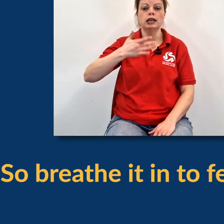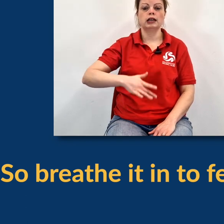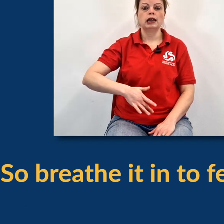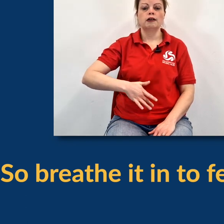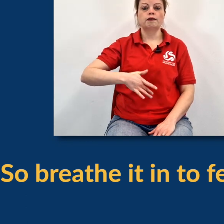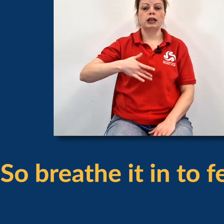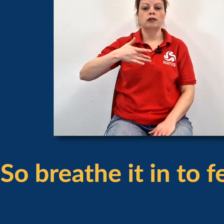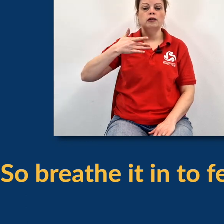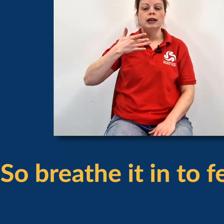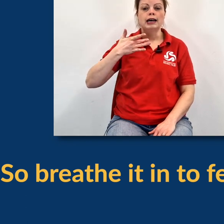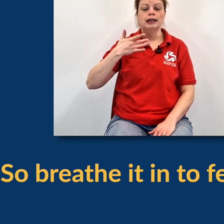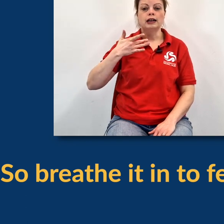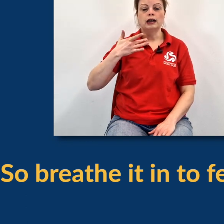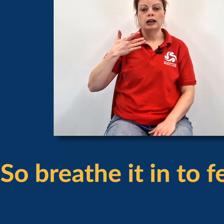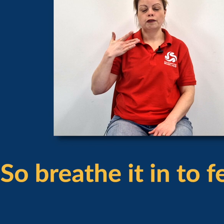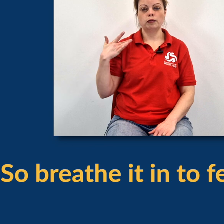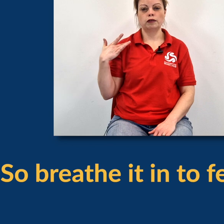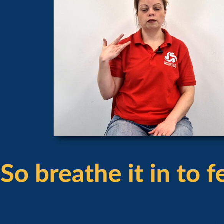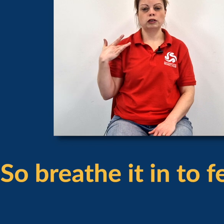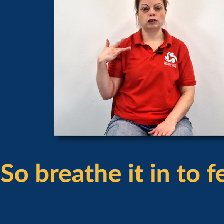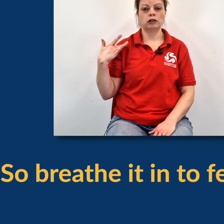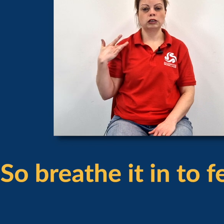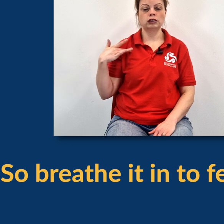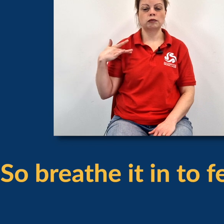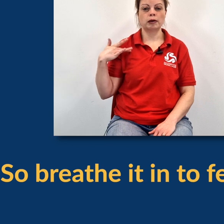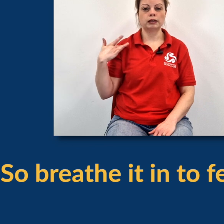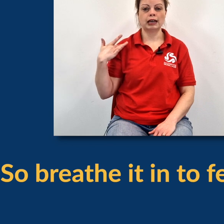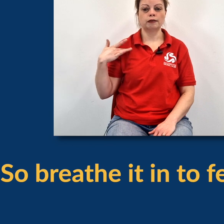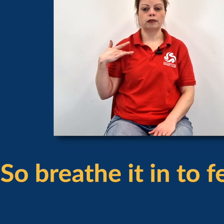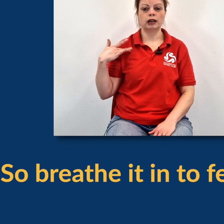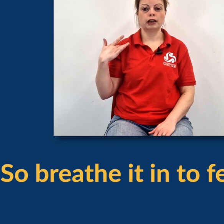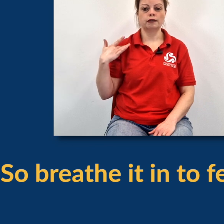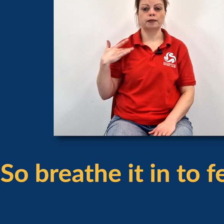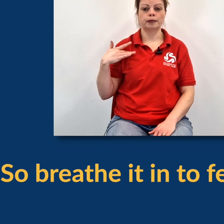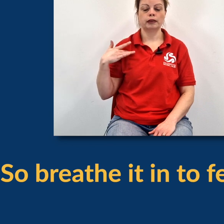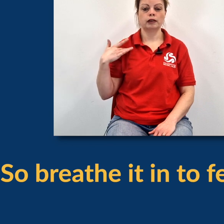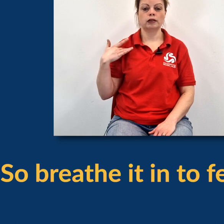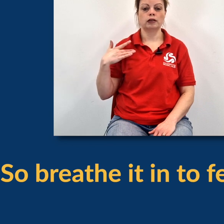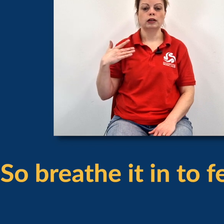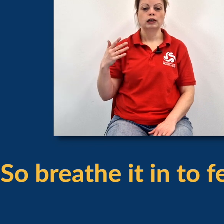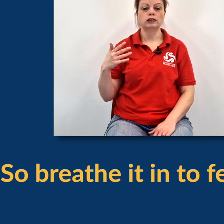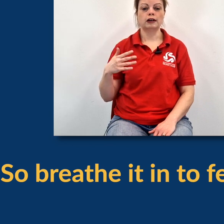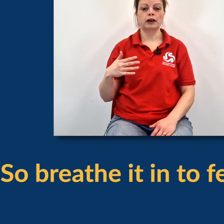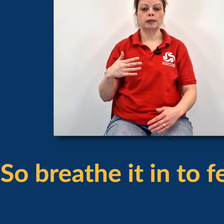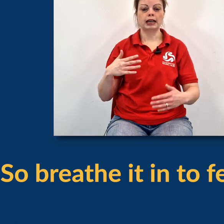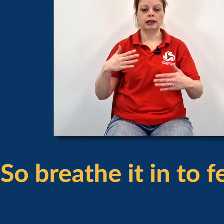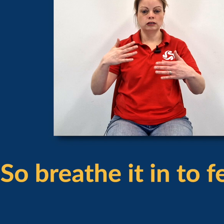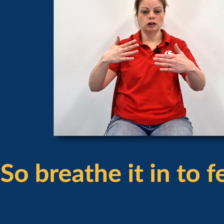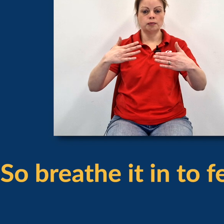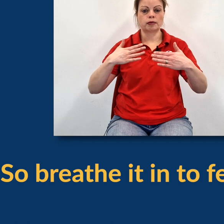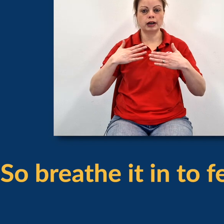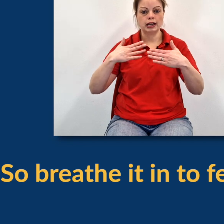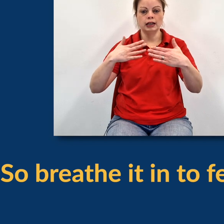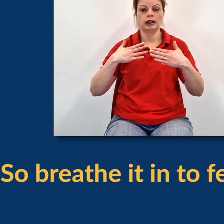up to your chin. Feel and then alive moves over to your shoulder and you just rub up and down for alive. So let's do that final bit again.